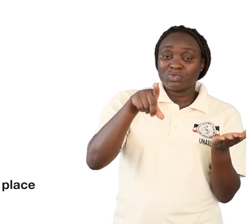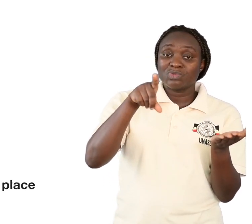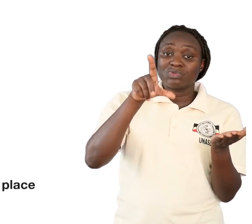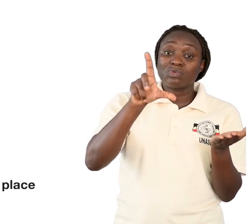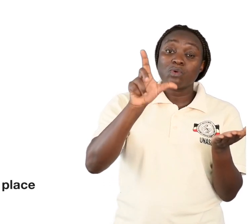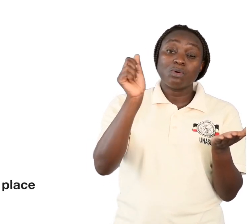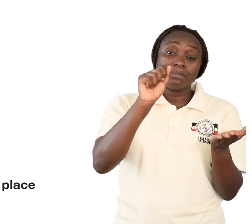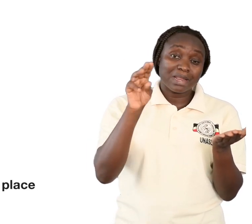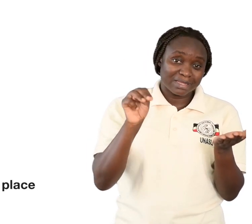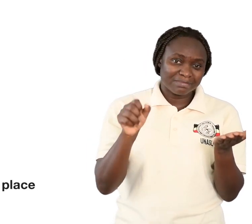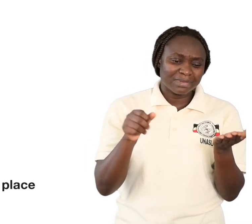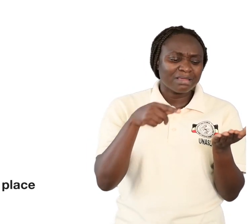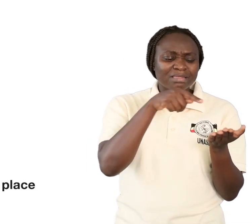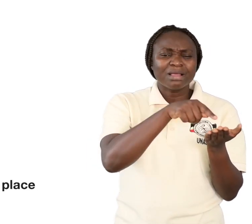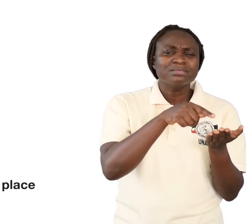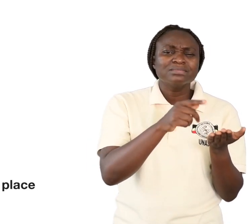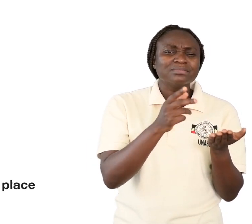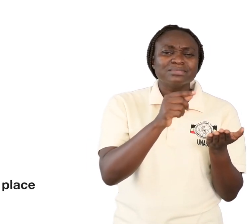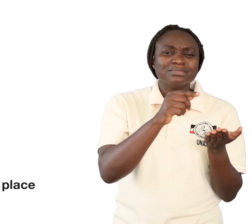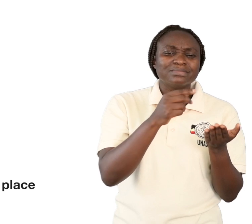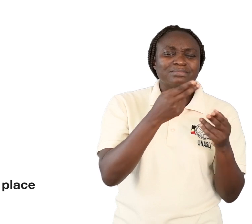of the cytoplasm?